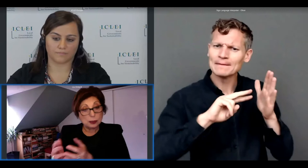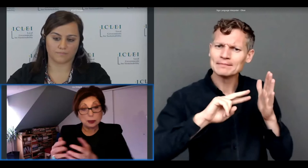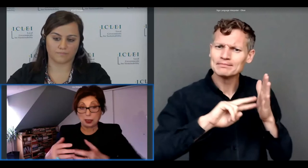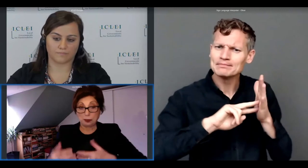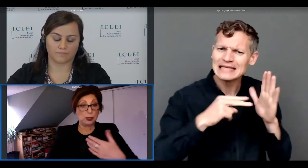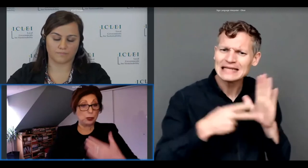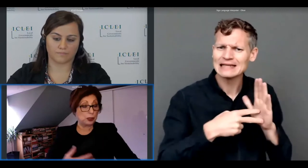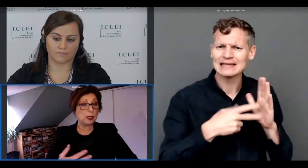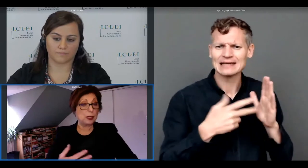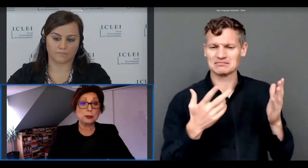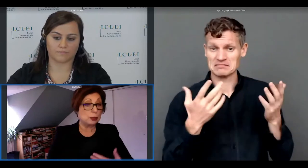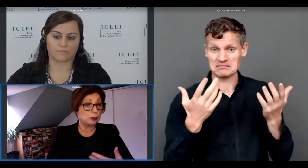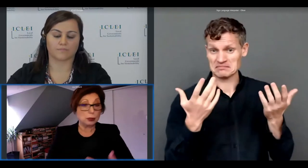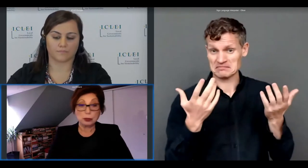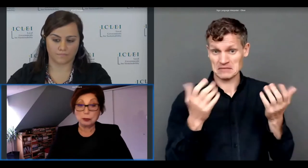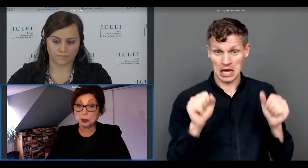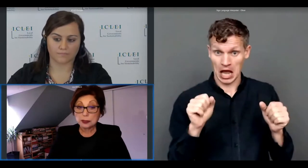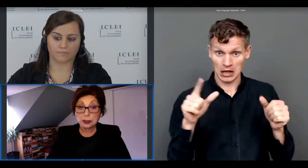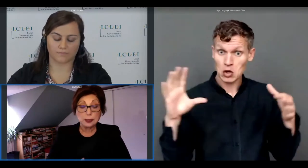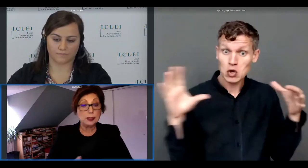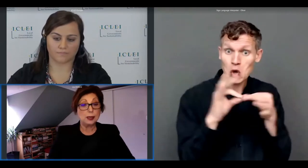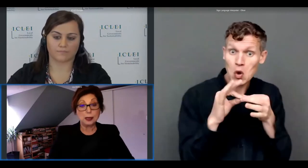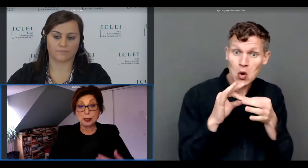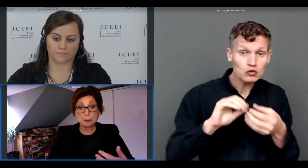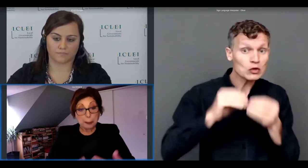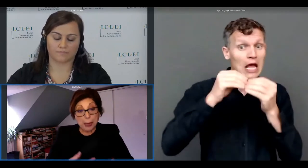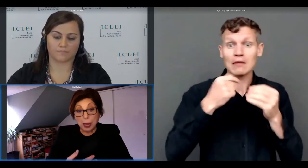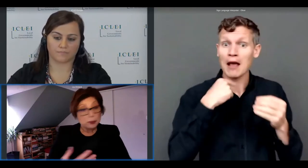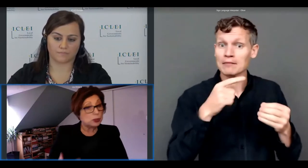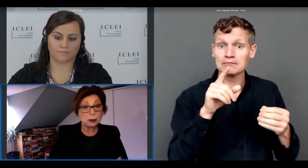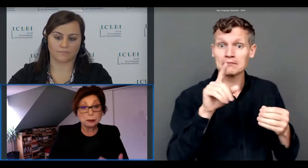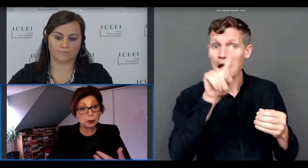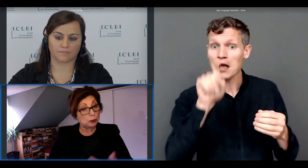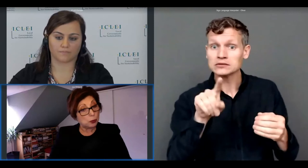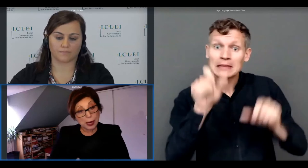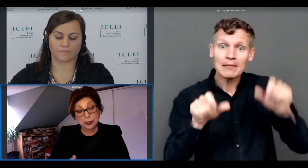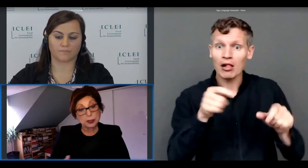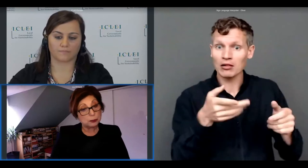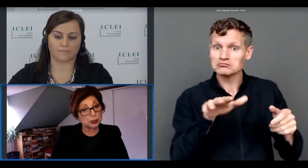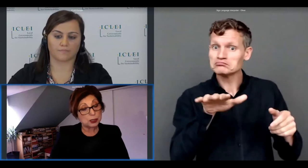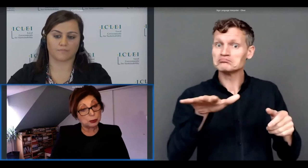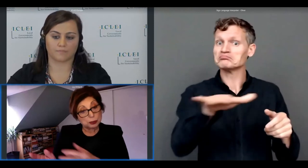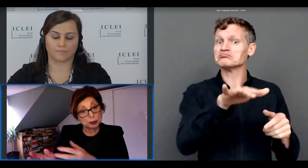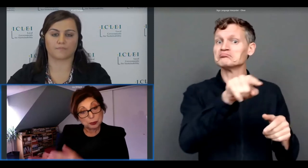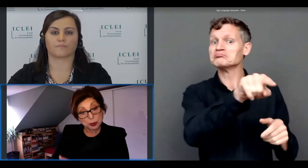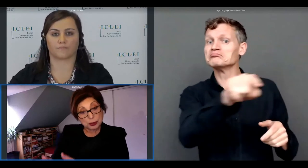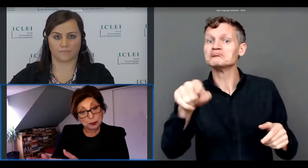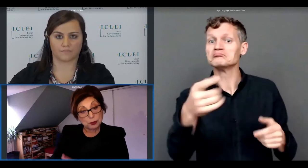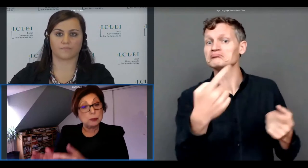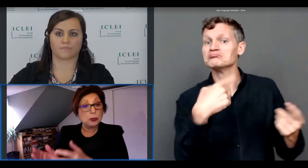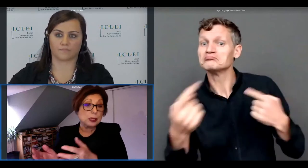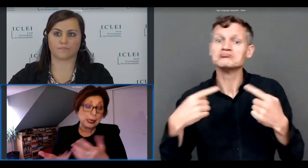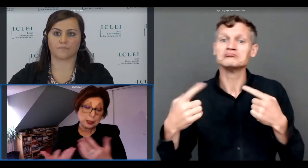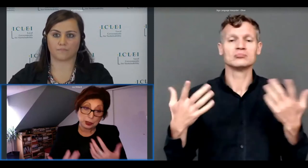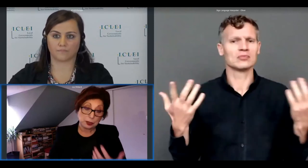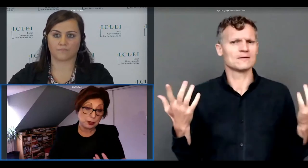can we co-create with the local community um a museum or ways in which the local community feel